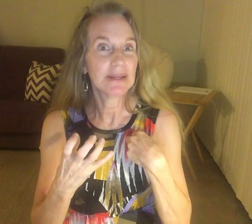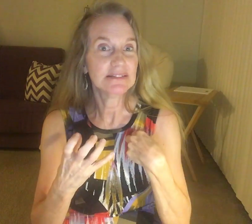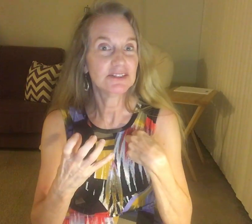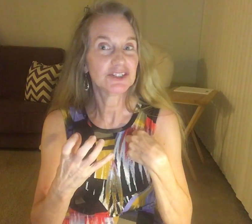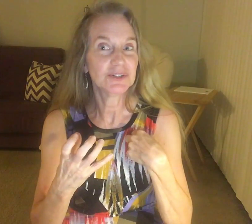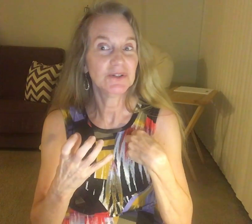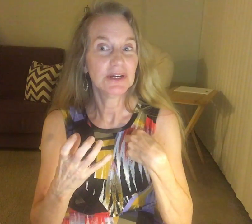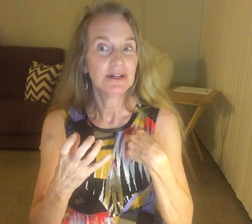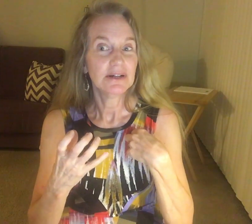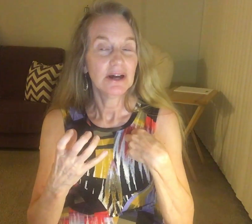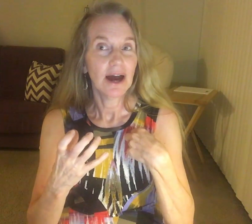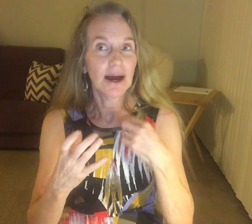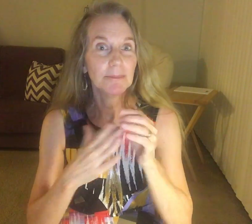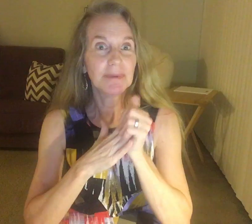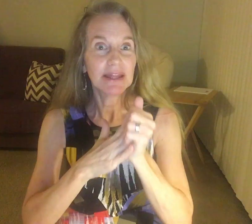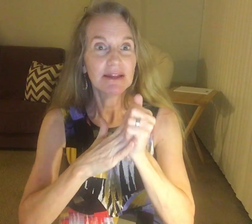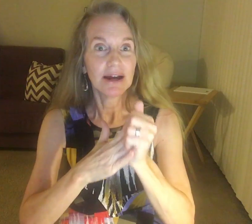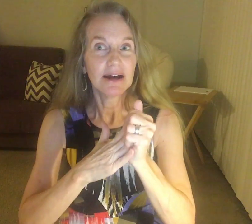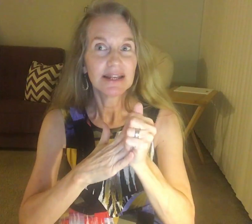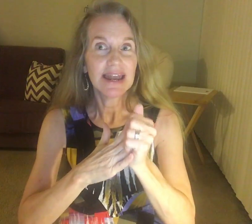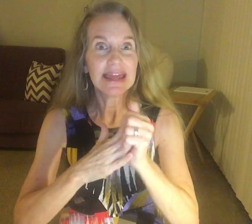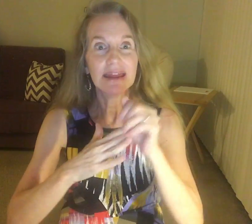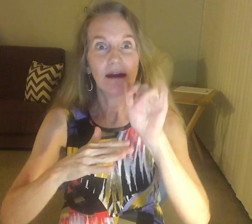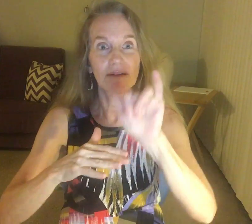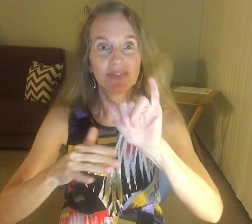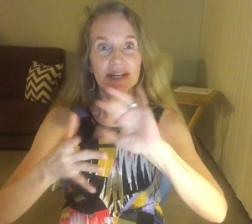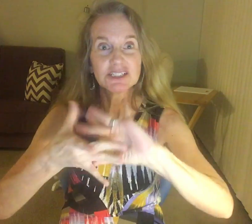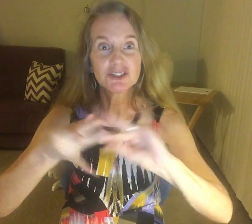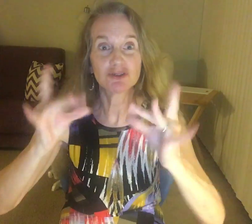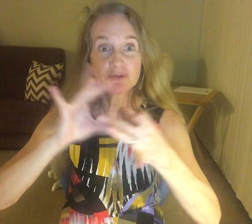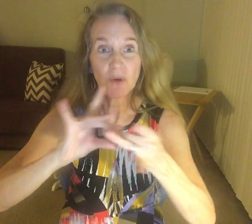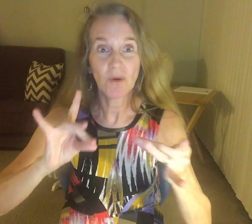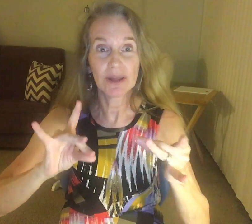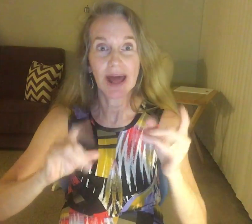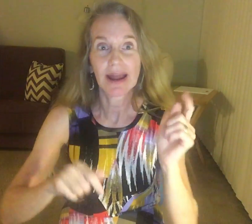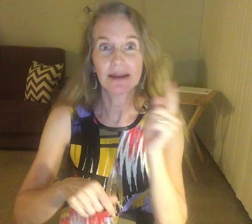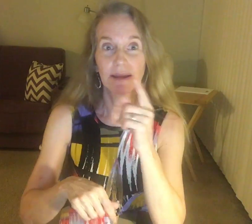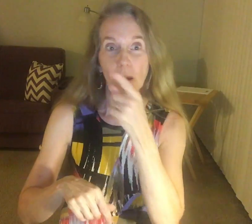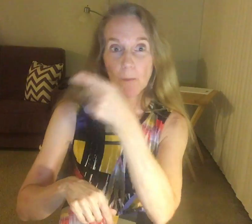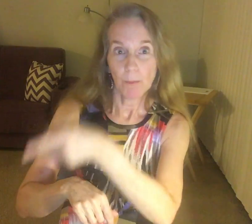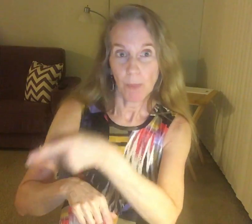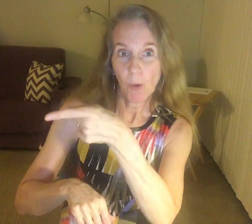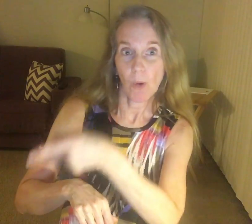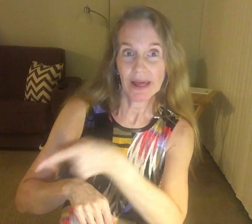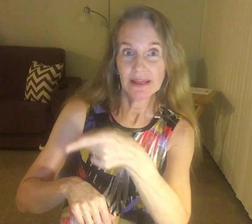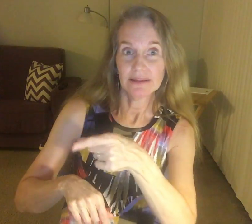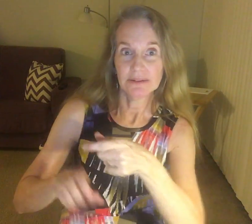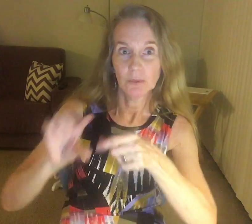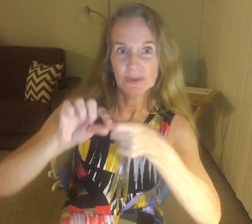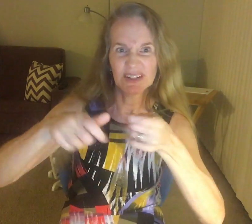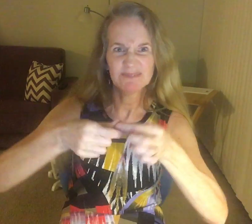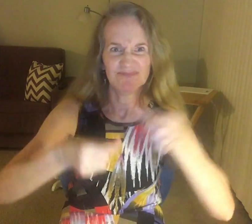me to, uh, be, uh, lead of that story, like, pulling them with a